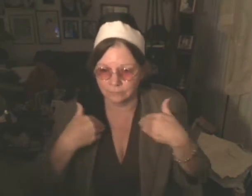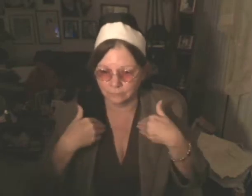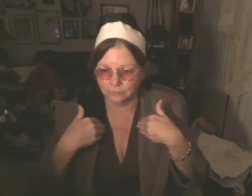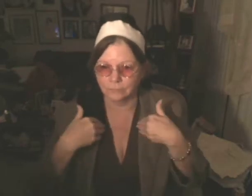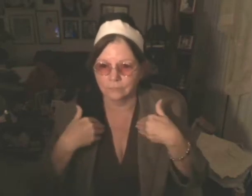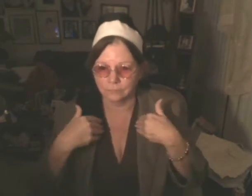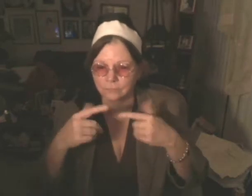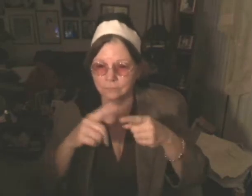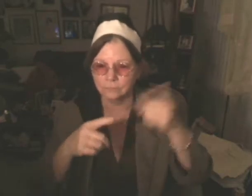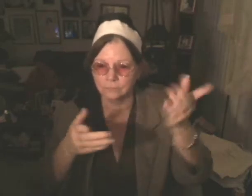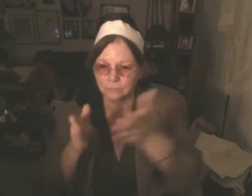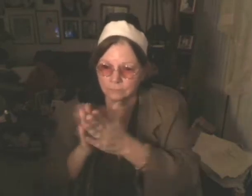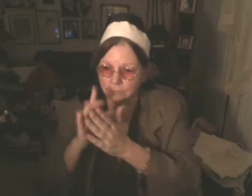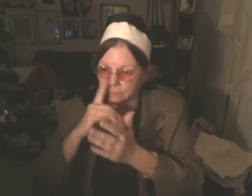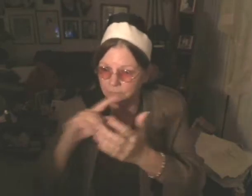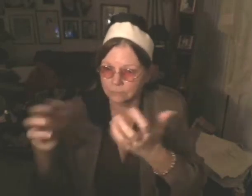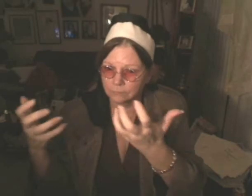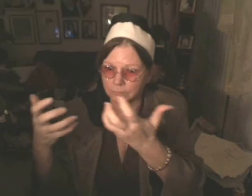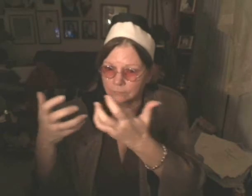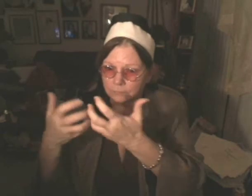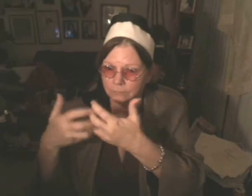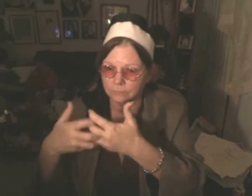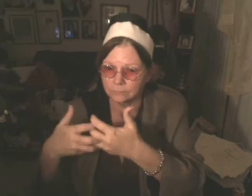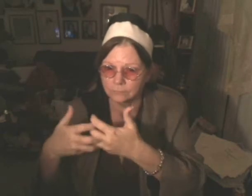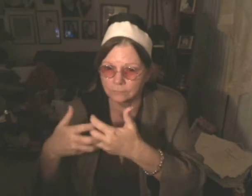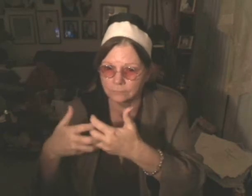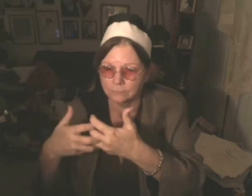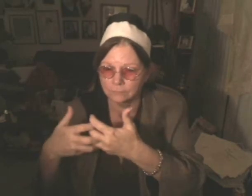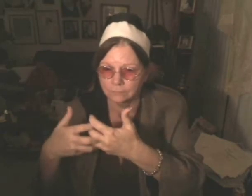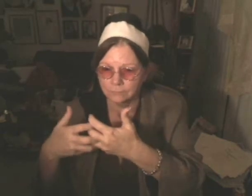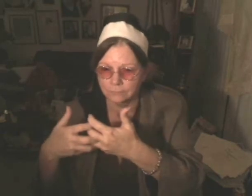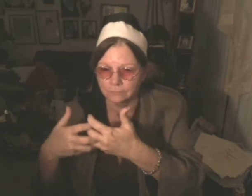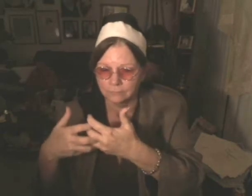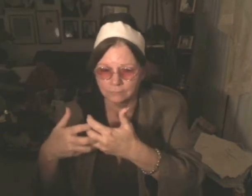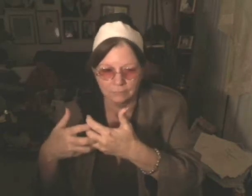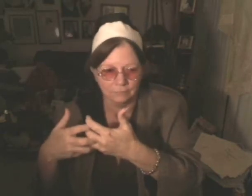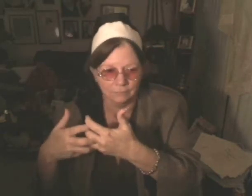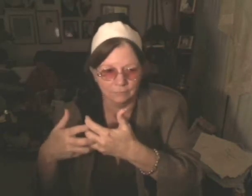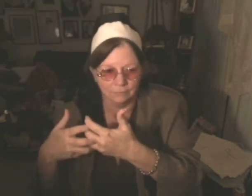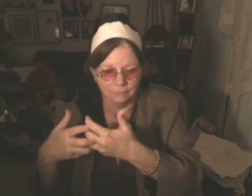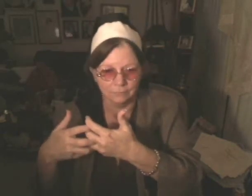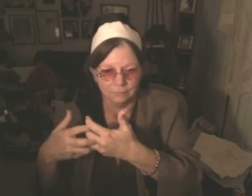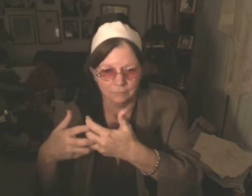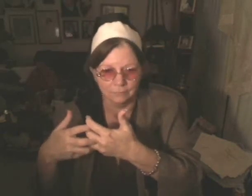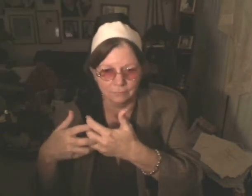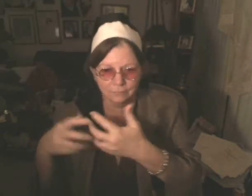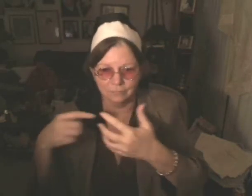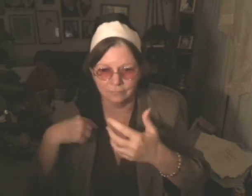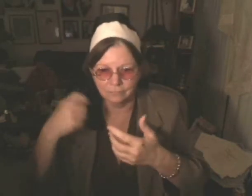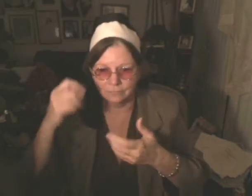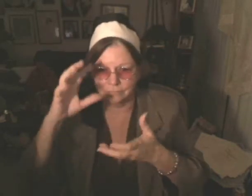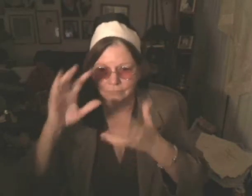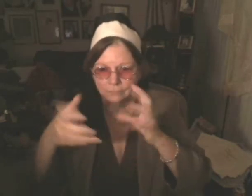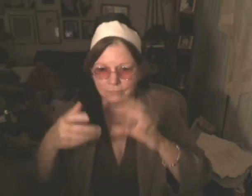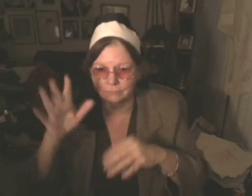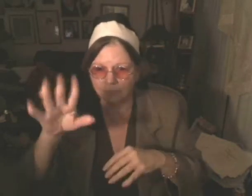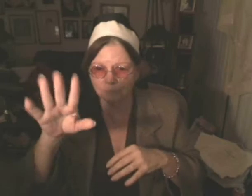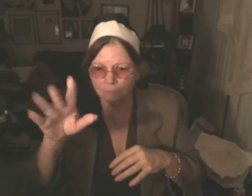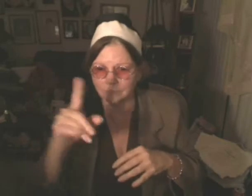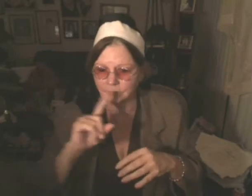raised up the street and we're just thankful for this guy. It's endless shrimp, said Red Lobster. Indulged to endless